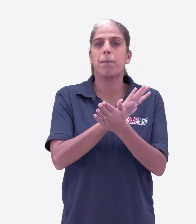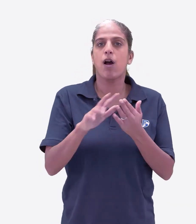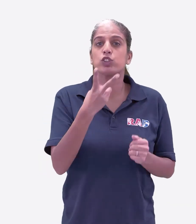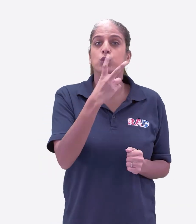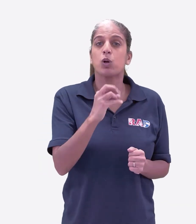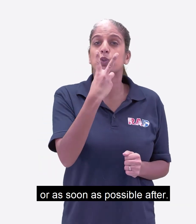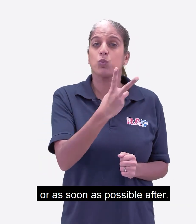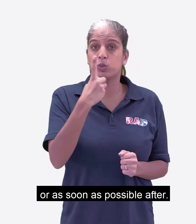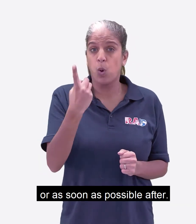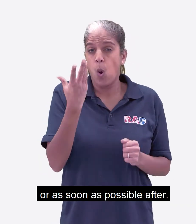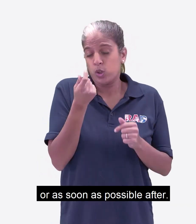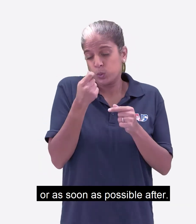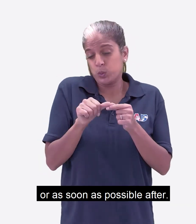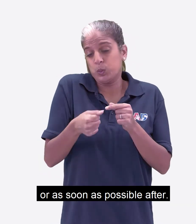Or as soon as possible after